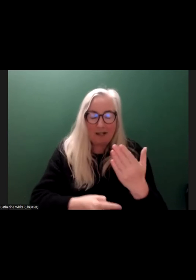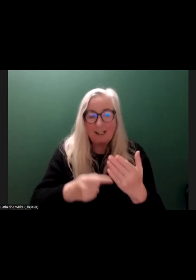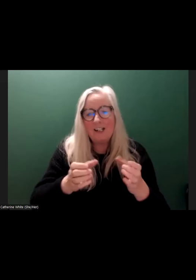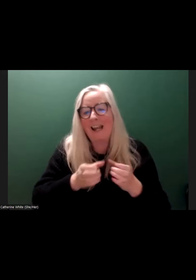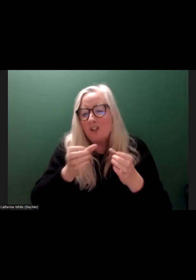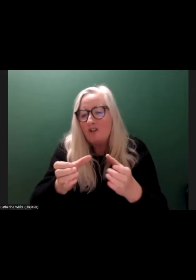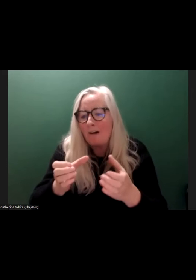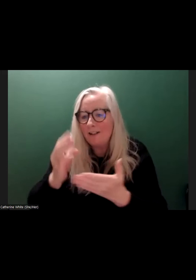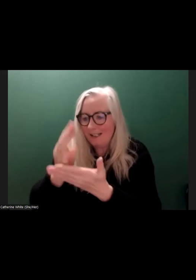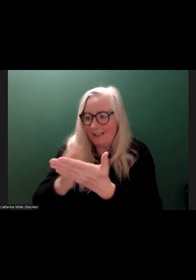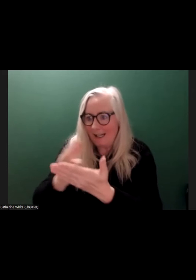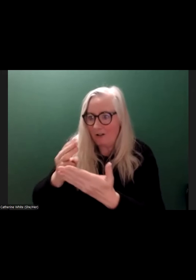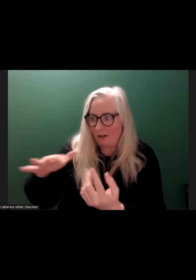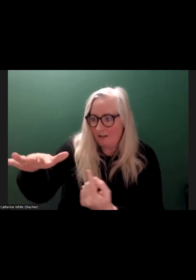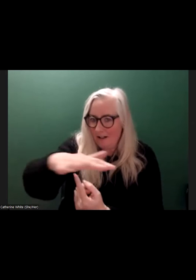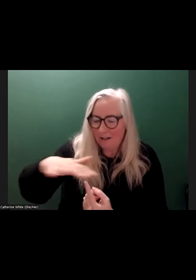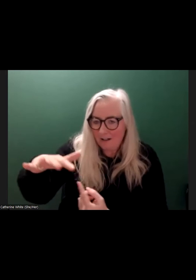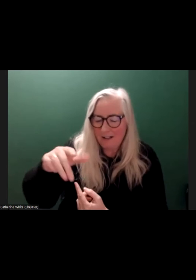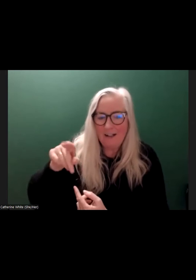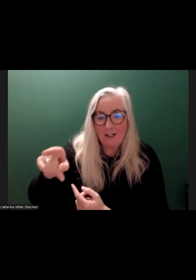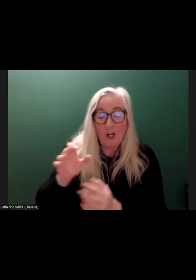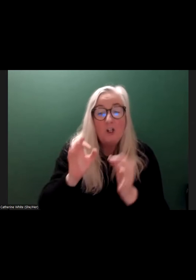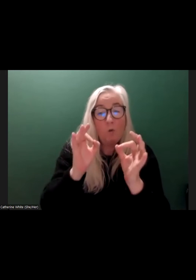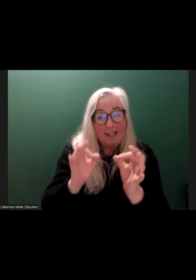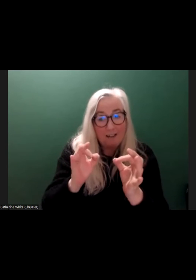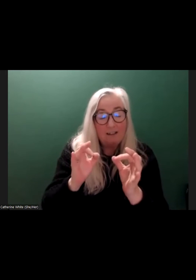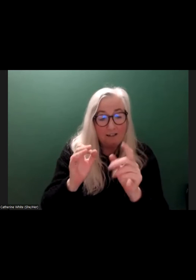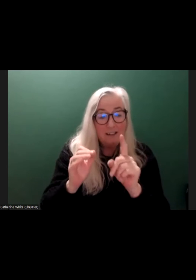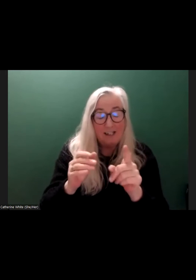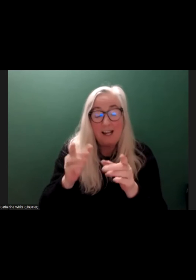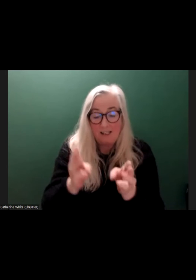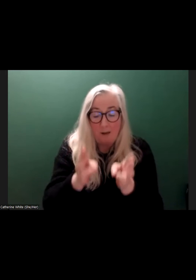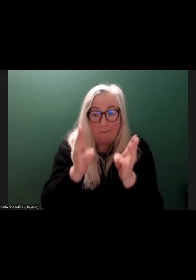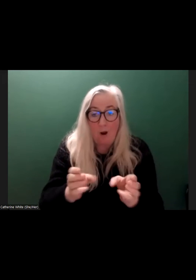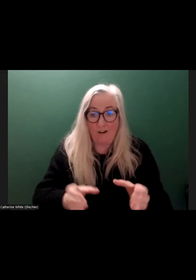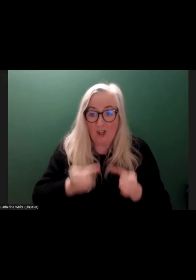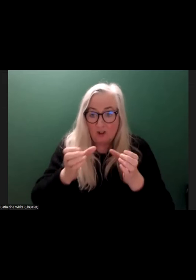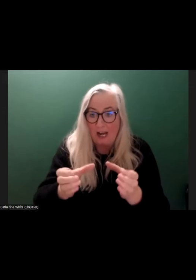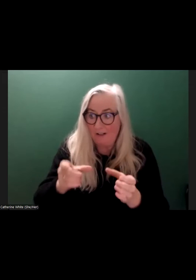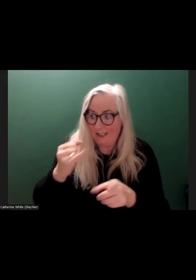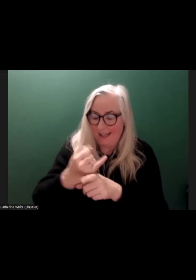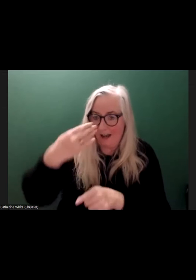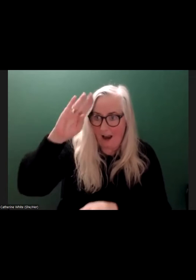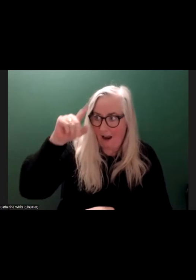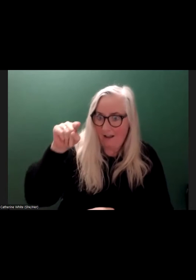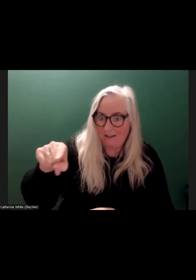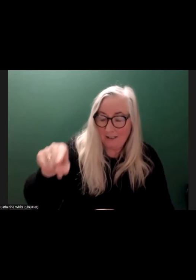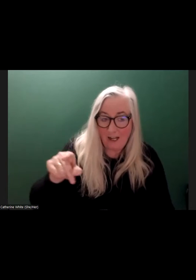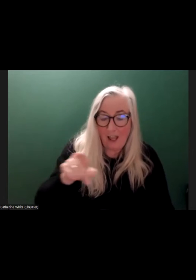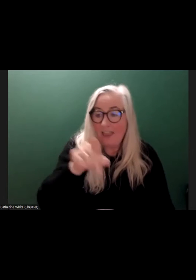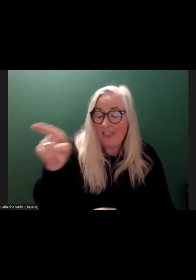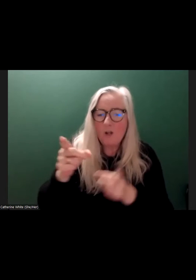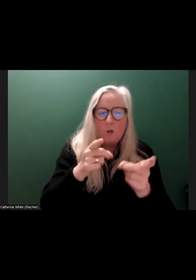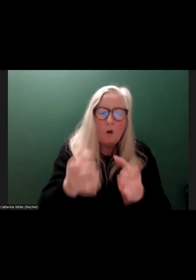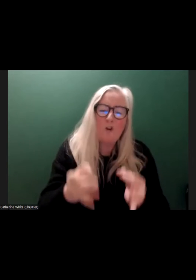is, it's unique in the European perspective, is the power of the charities in Ireland and service provision. These people do great work.